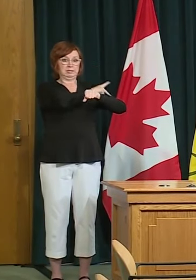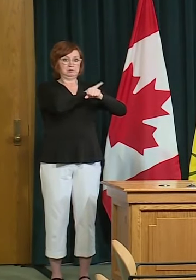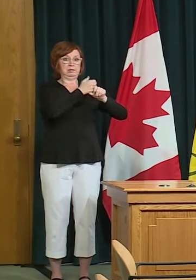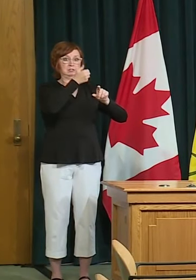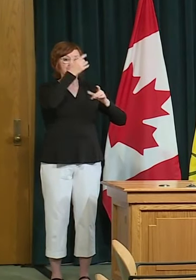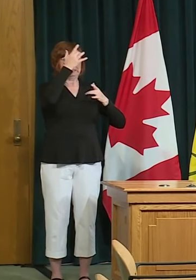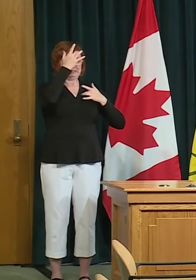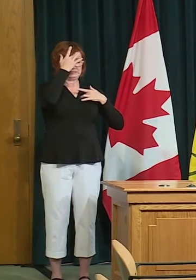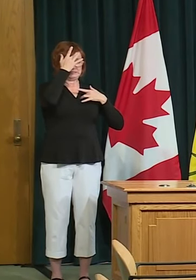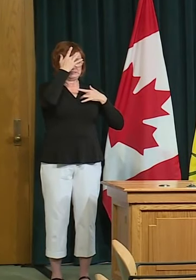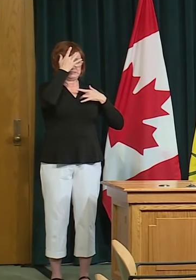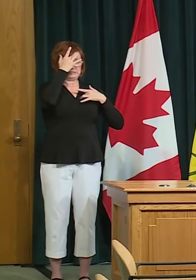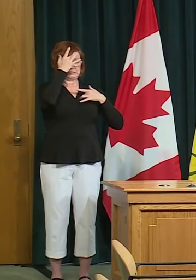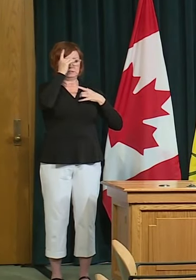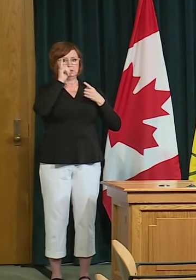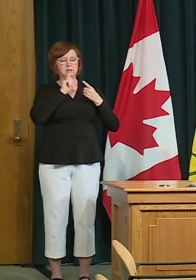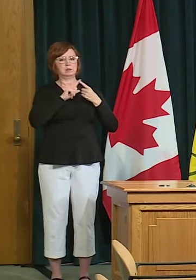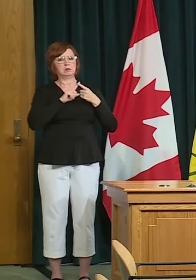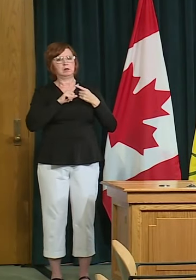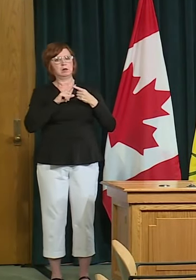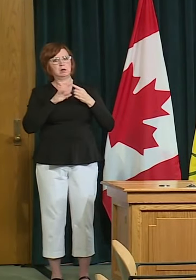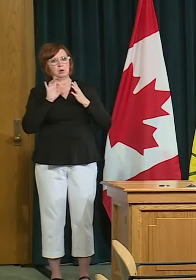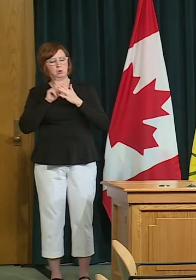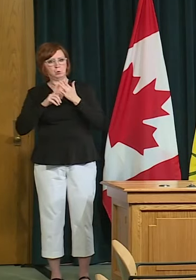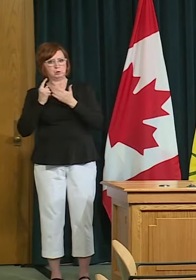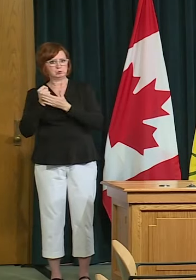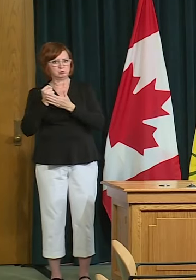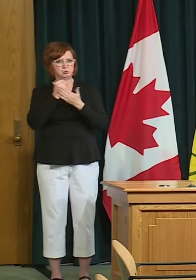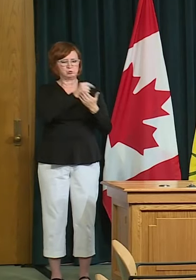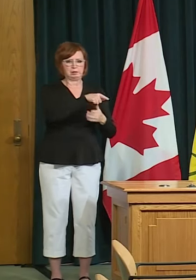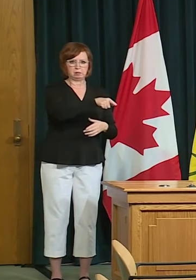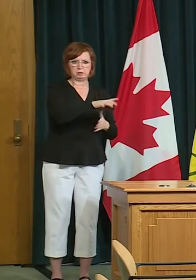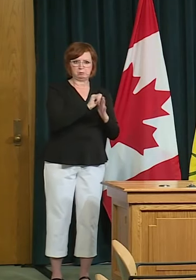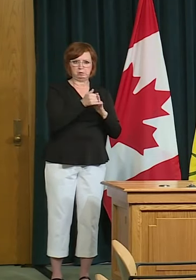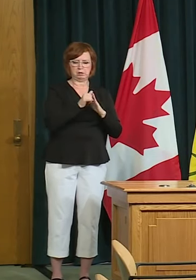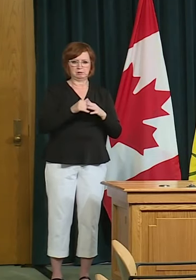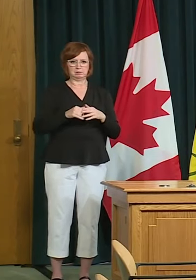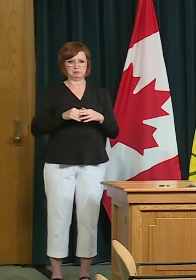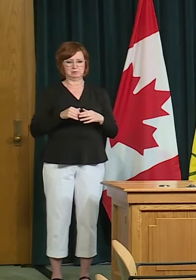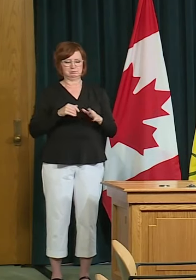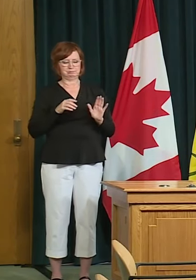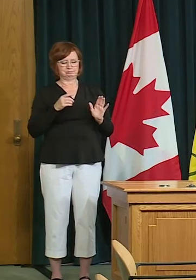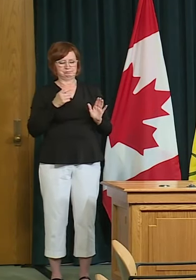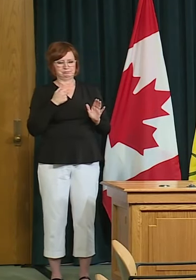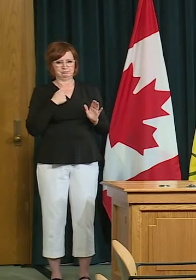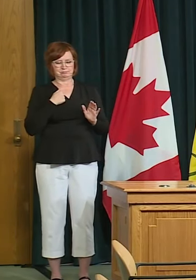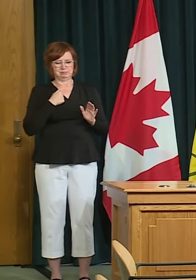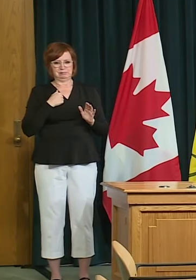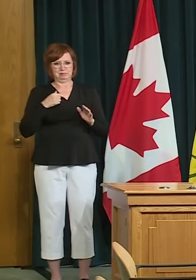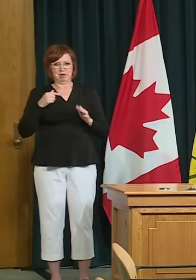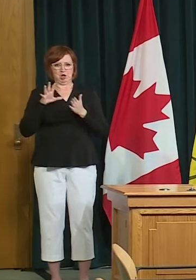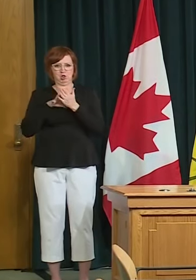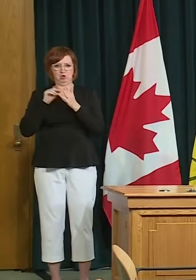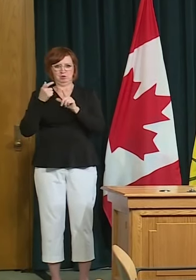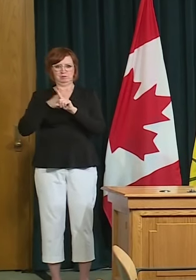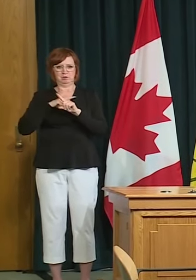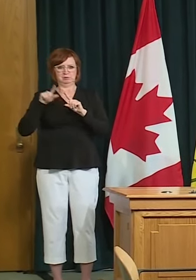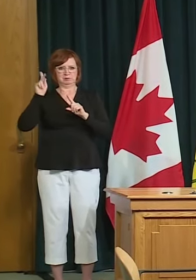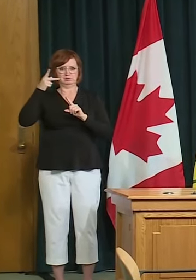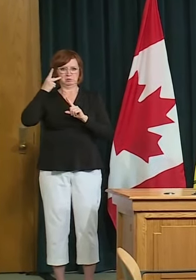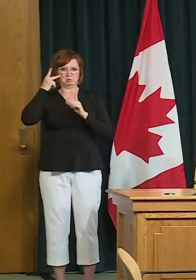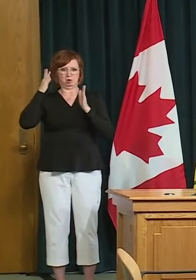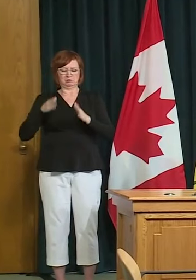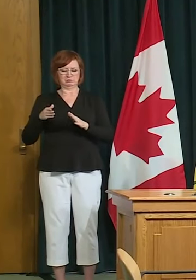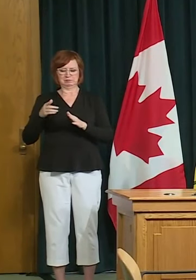risk of seeing other politicians in north america being dragged over the coals with their comments on different treatments i will turn that over to my